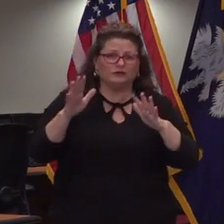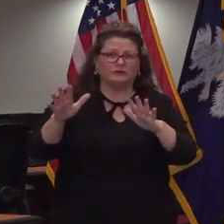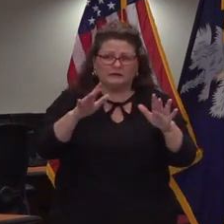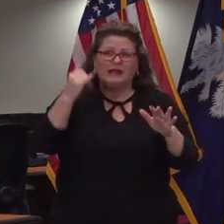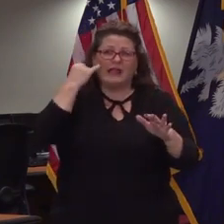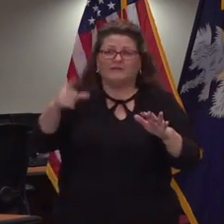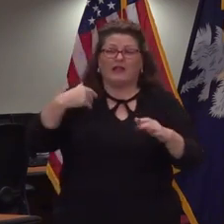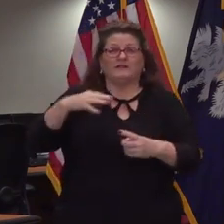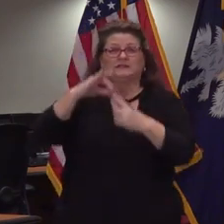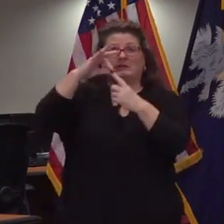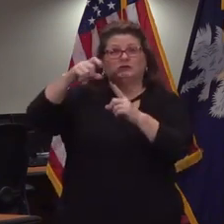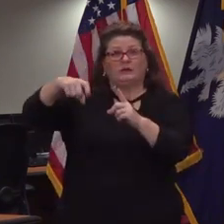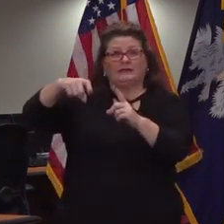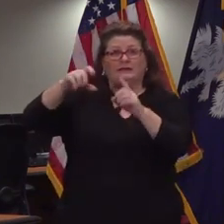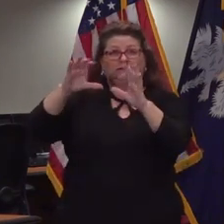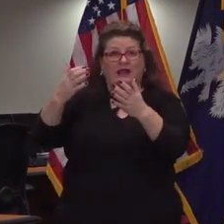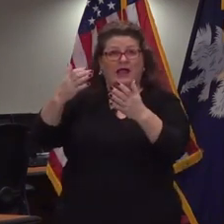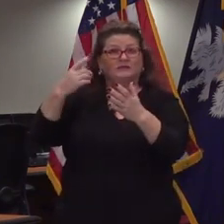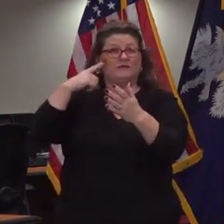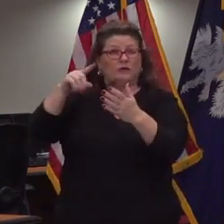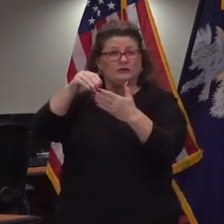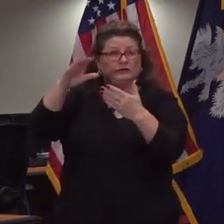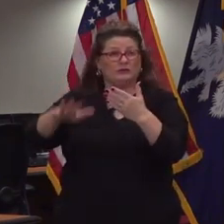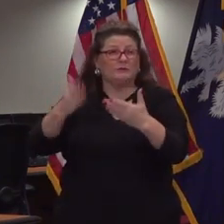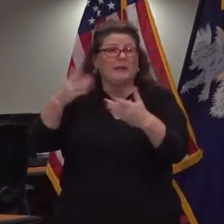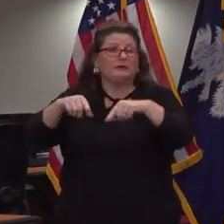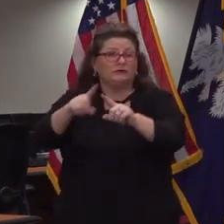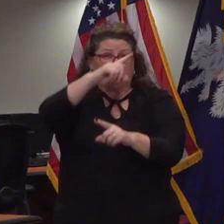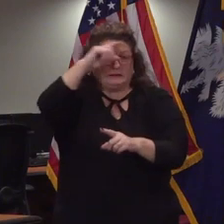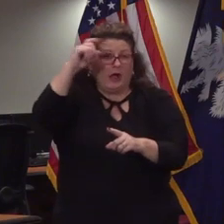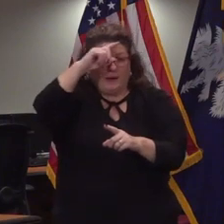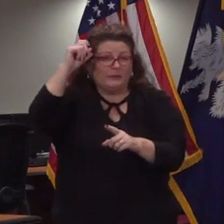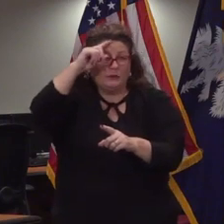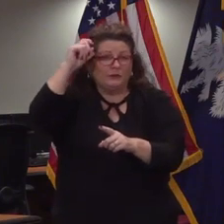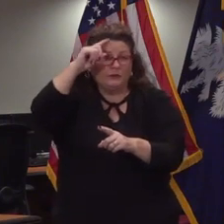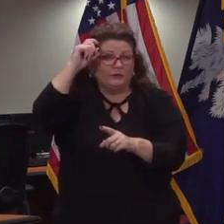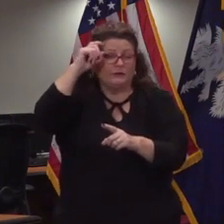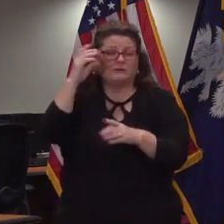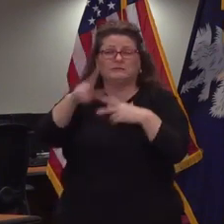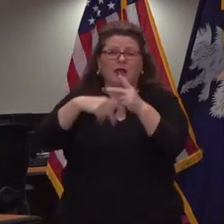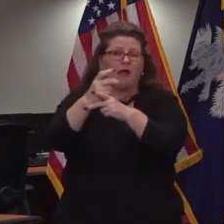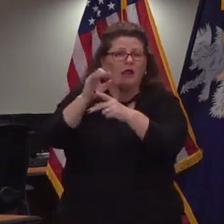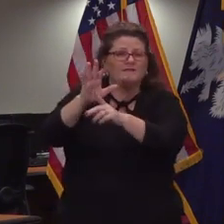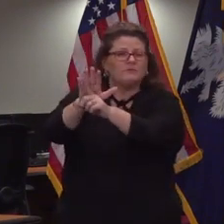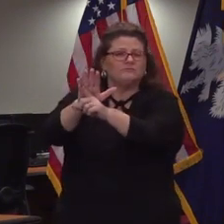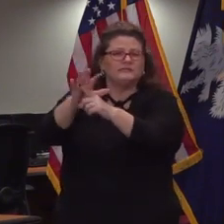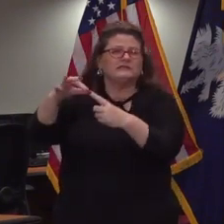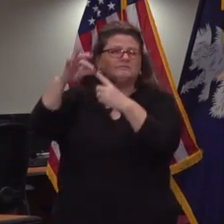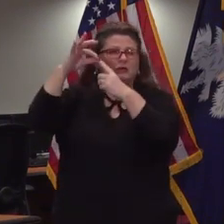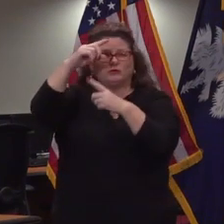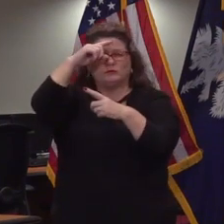needs classes for children perhaps some summer teaching of some kind and other